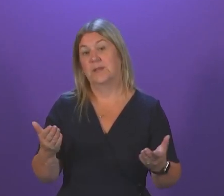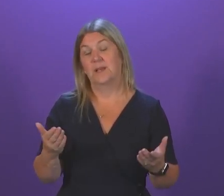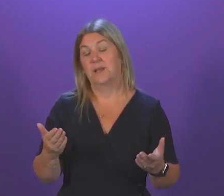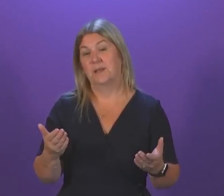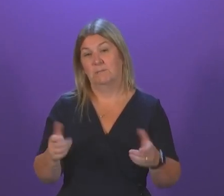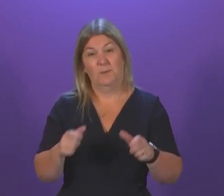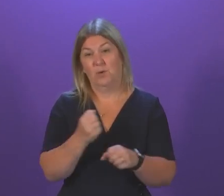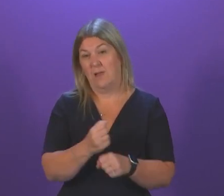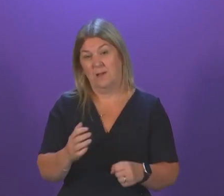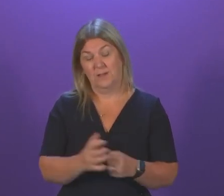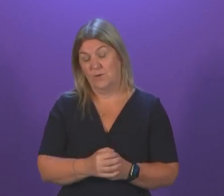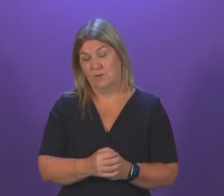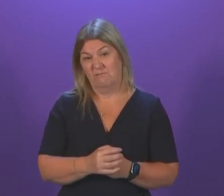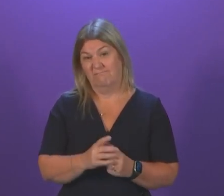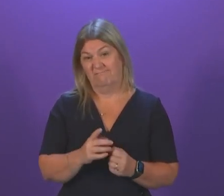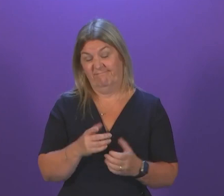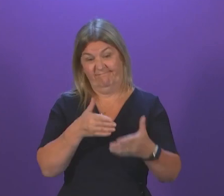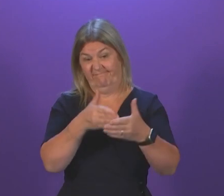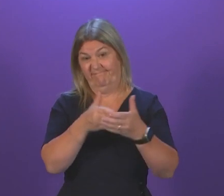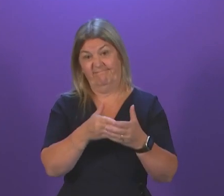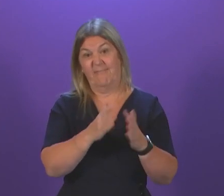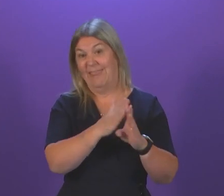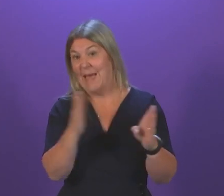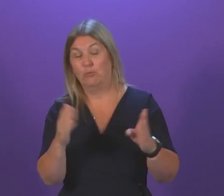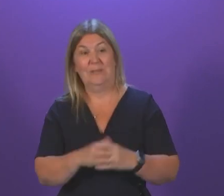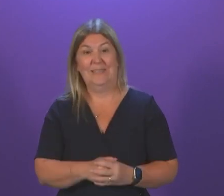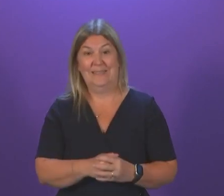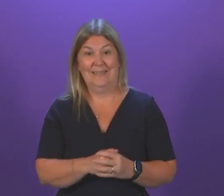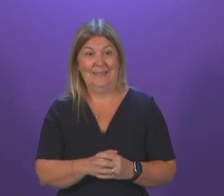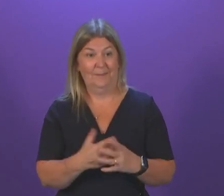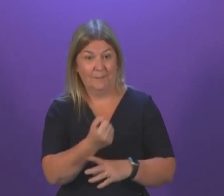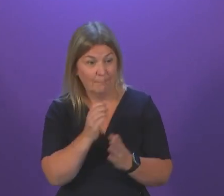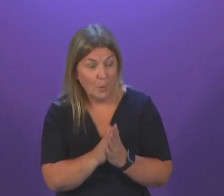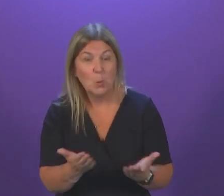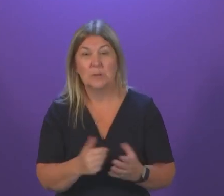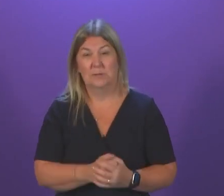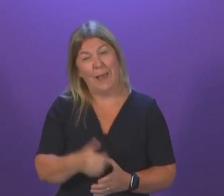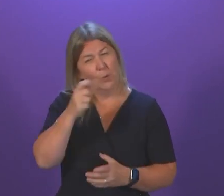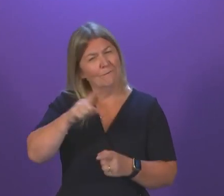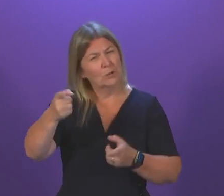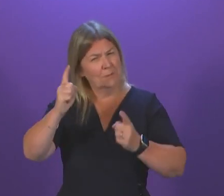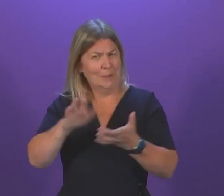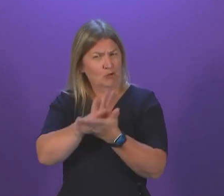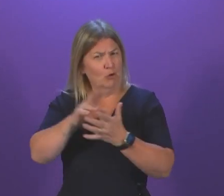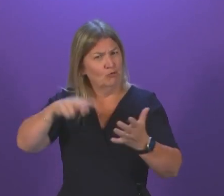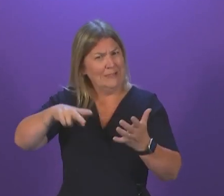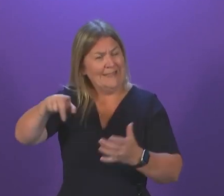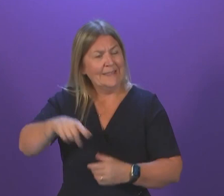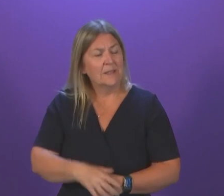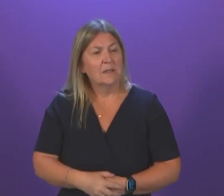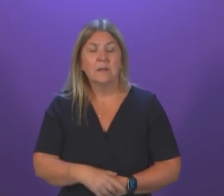and get books in the way that I know the First Minister herself enjoys because the libraries and many other leisure venues are closed.